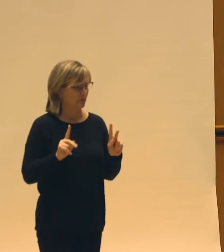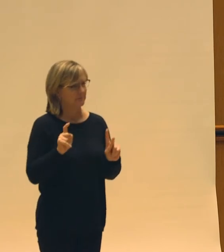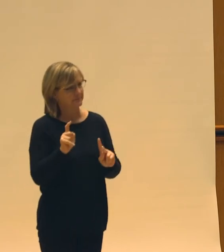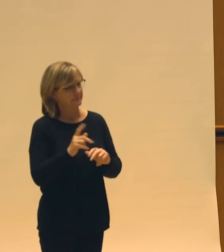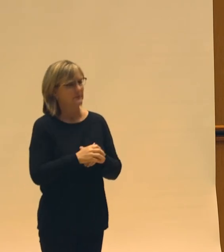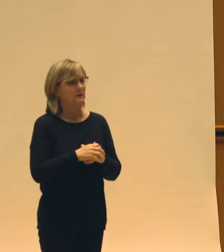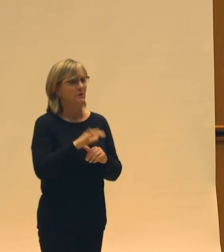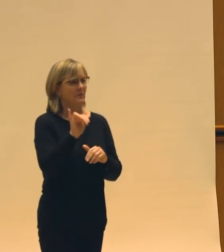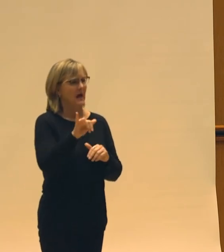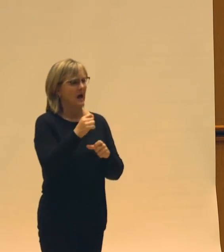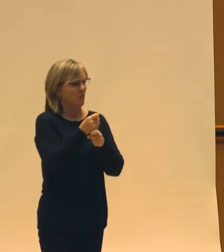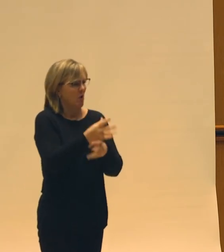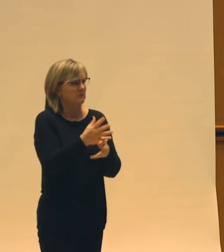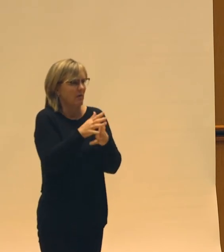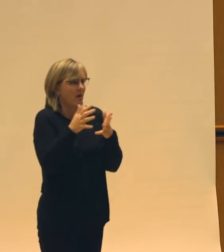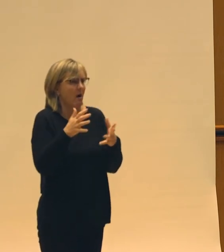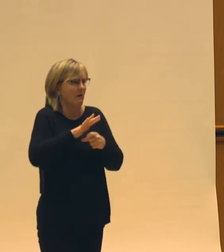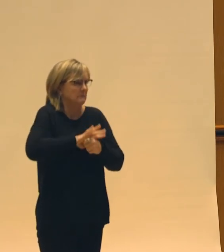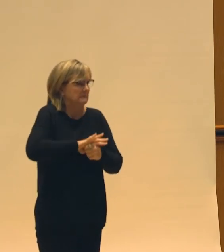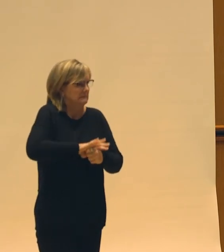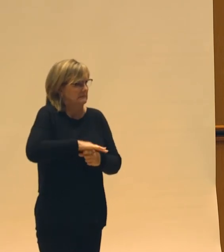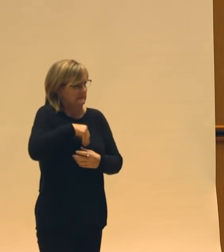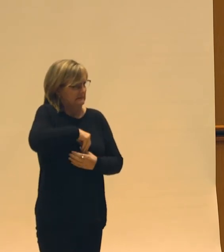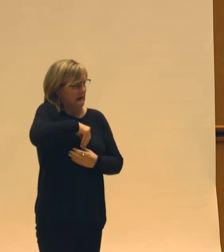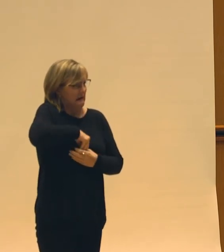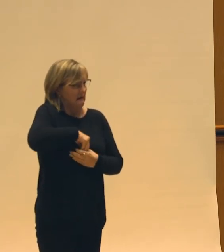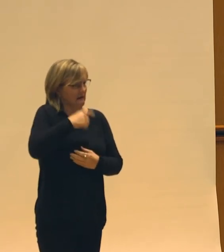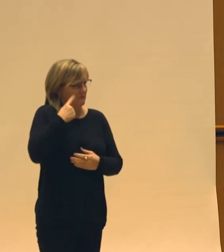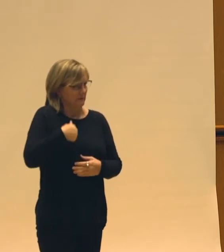But it created a lot of tension for me internally.